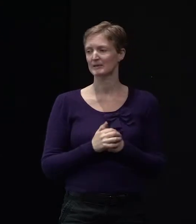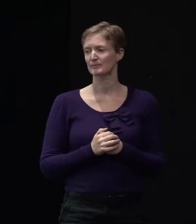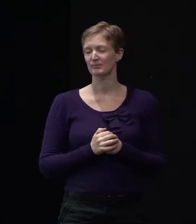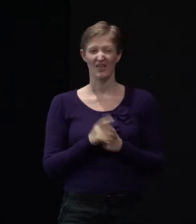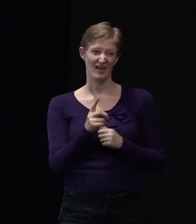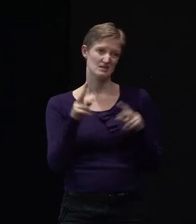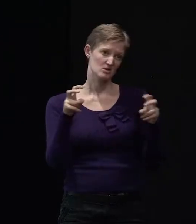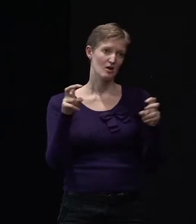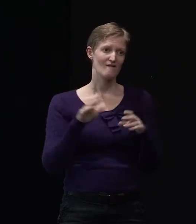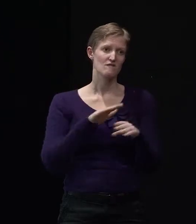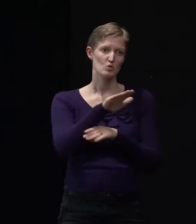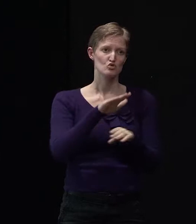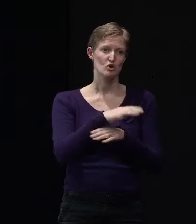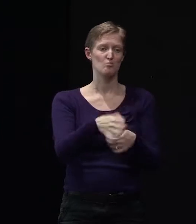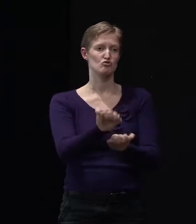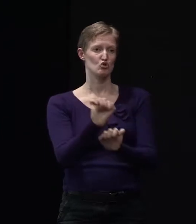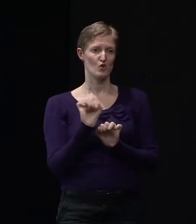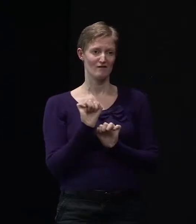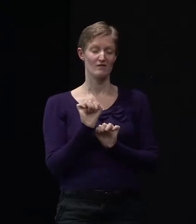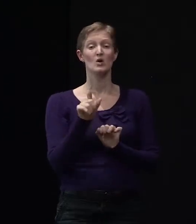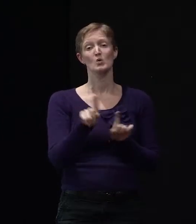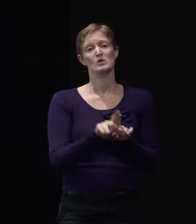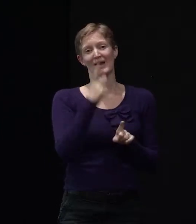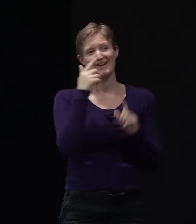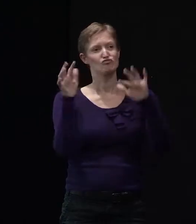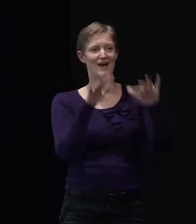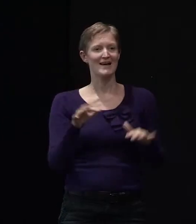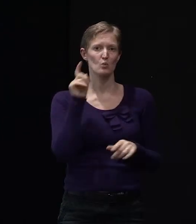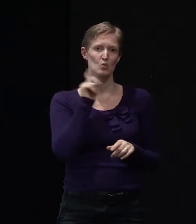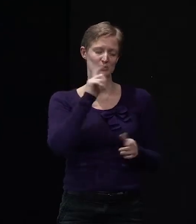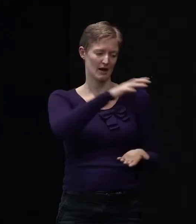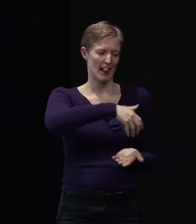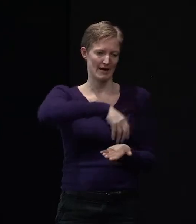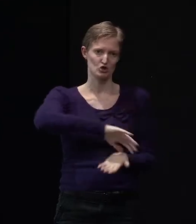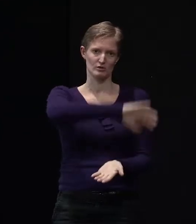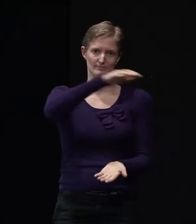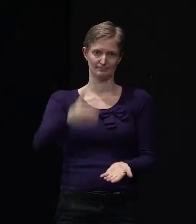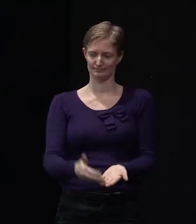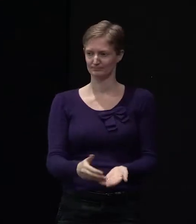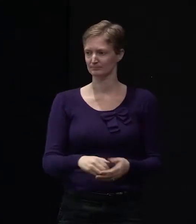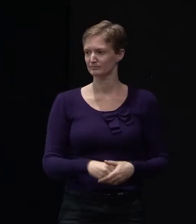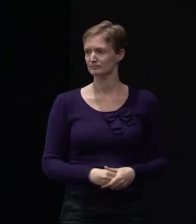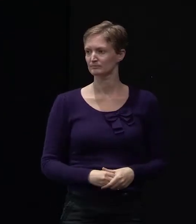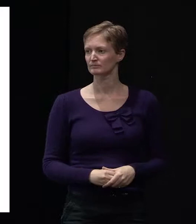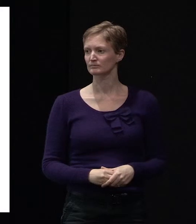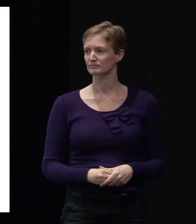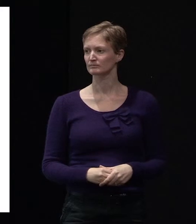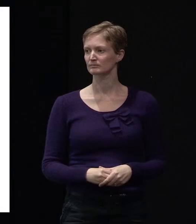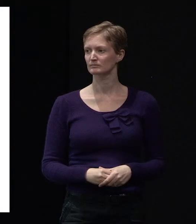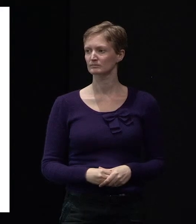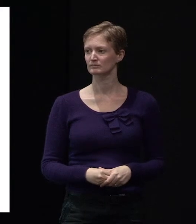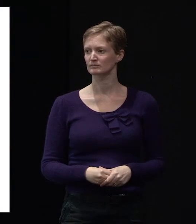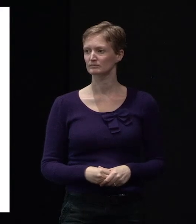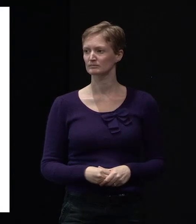and so on. And rainwater collection is another thing there which you can do. So again, we'll just have a look at that. In terms of the